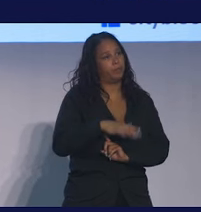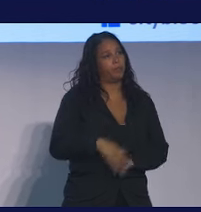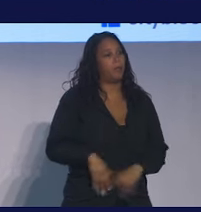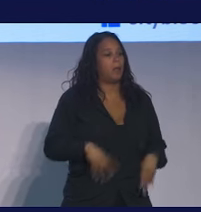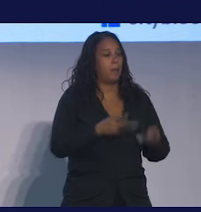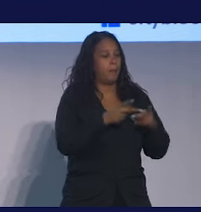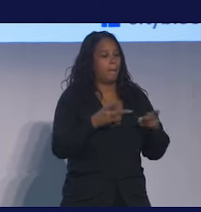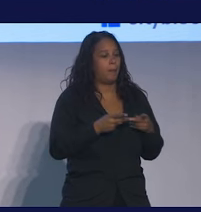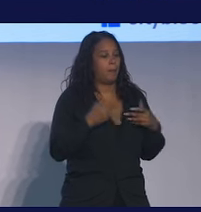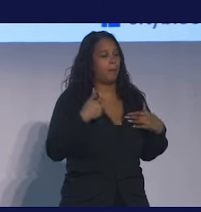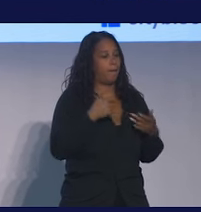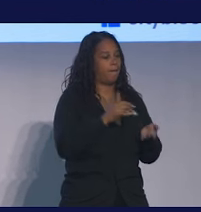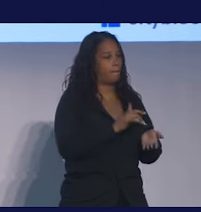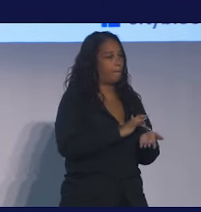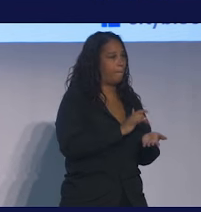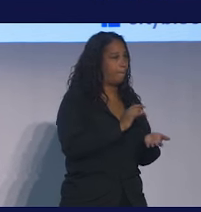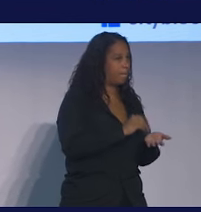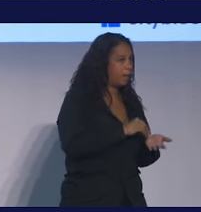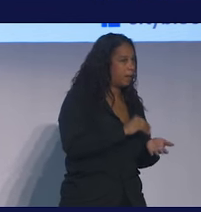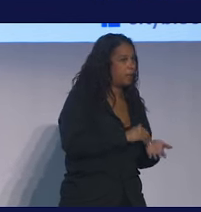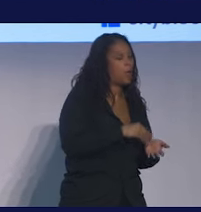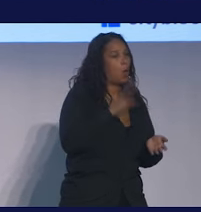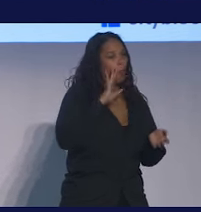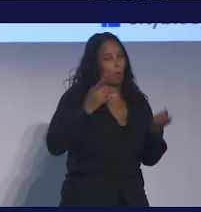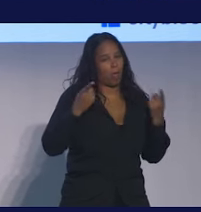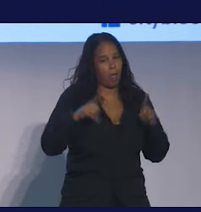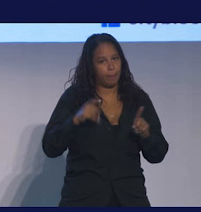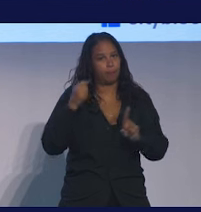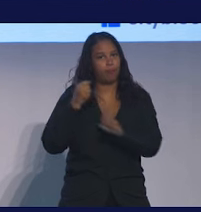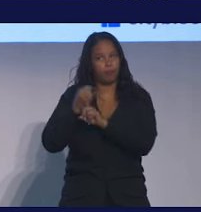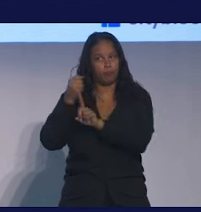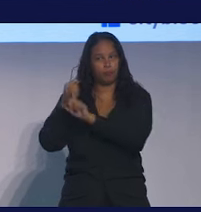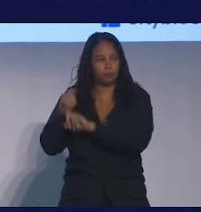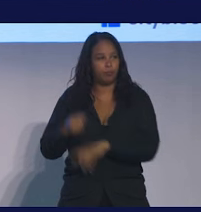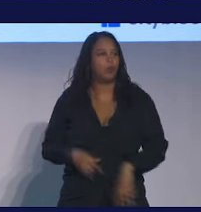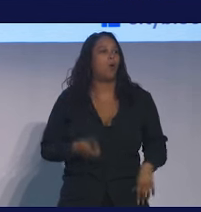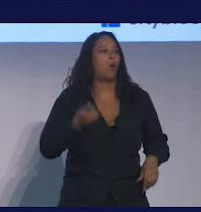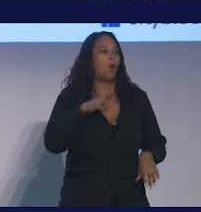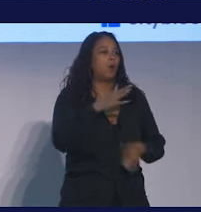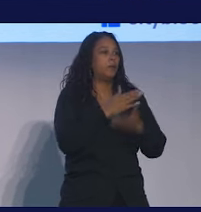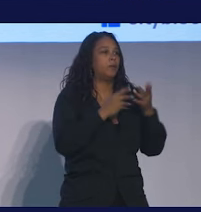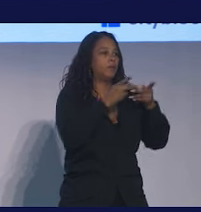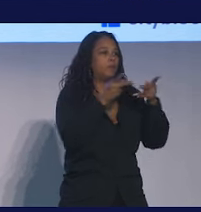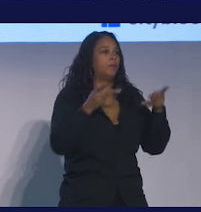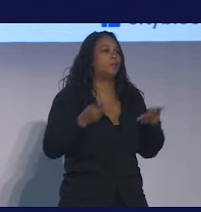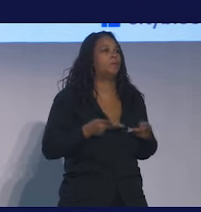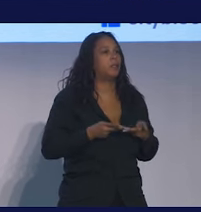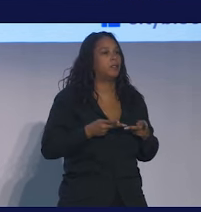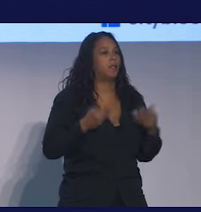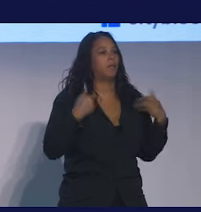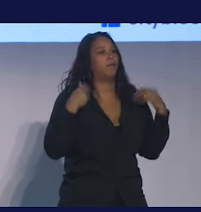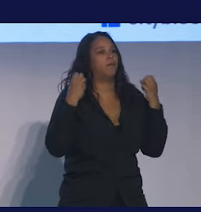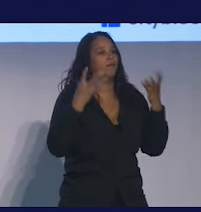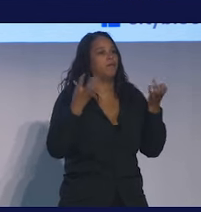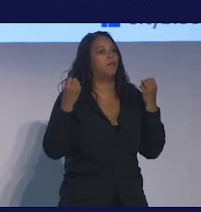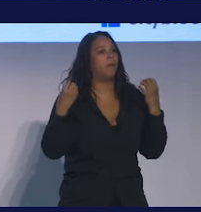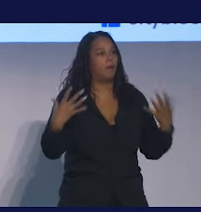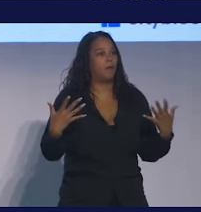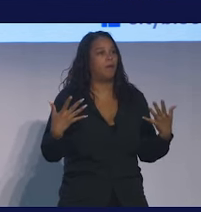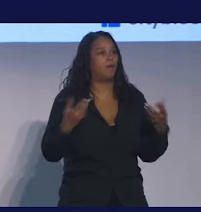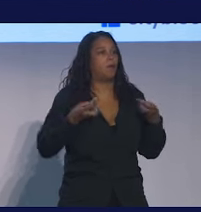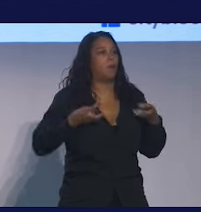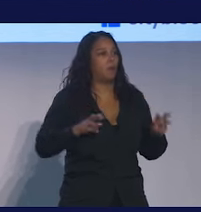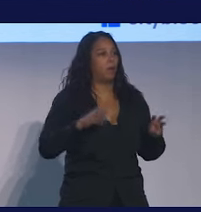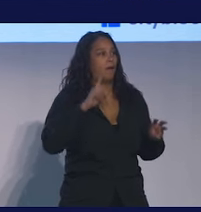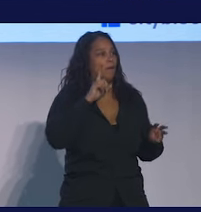expanded Medicaid, places that haven't yet but will soon. It works in places that have, you know, much more conservative-leaning kind of